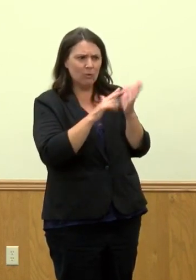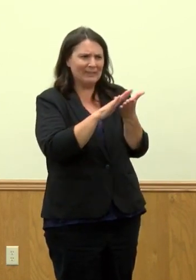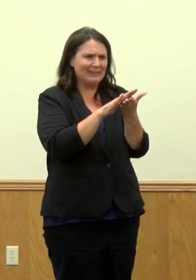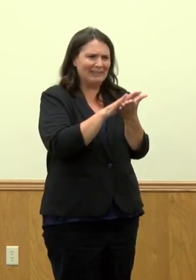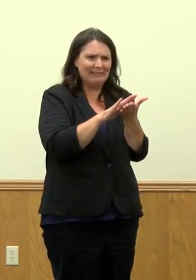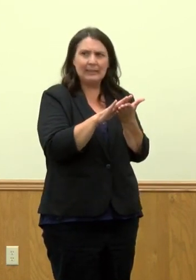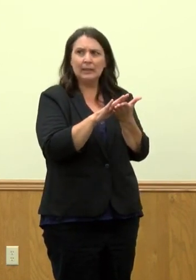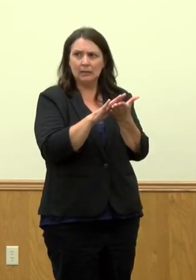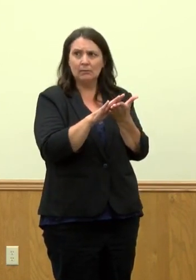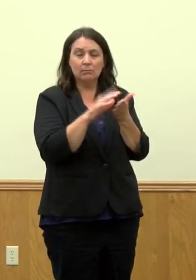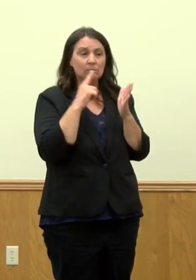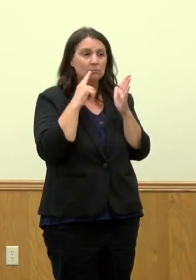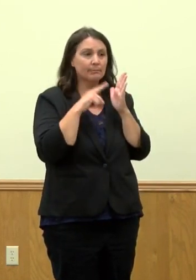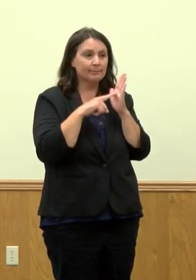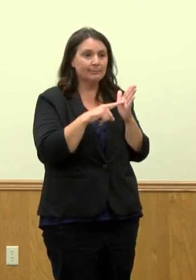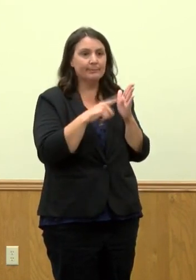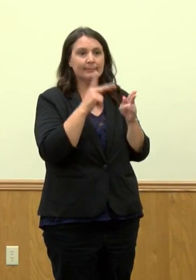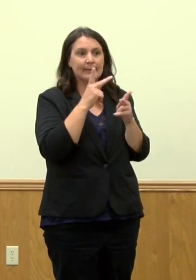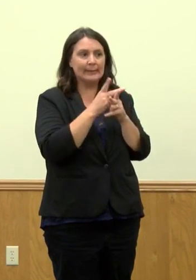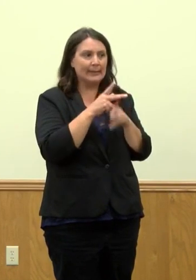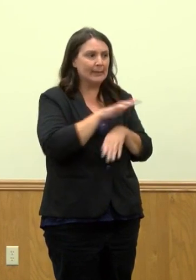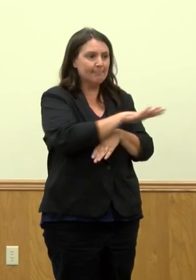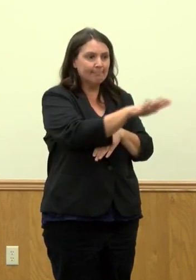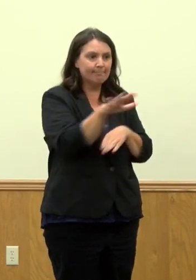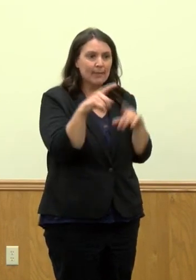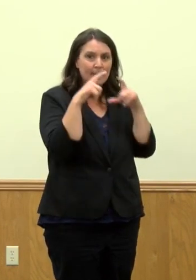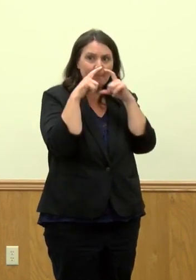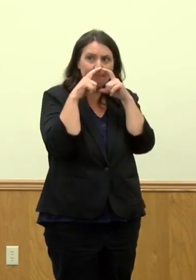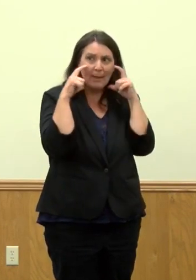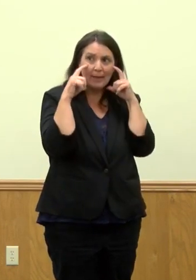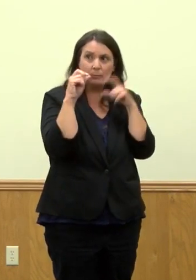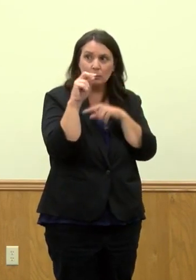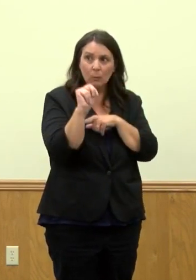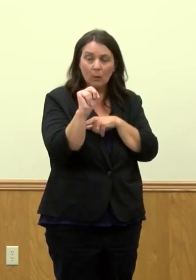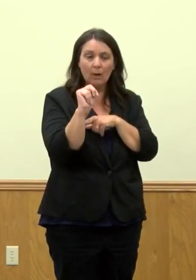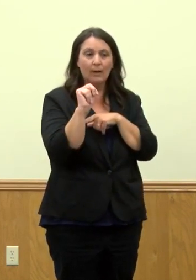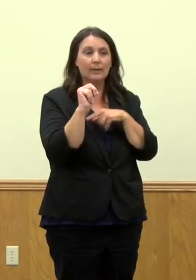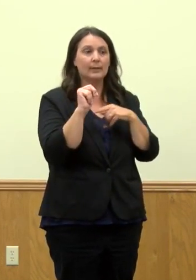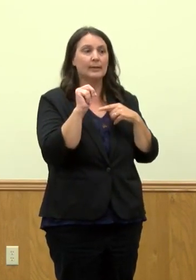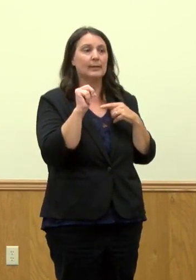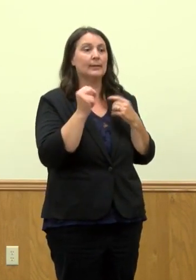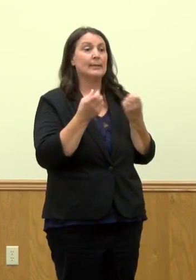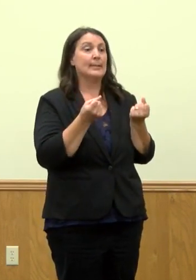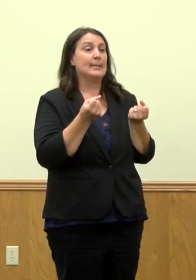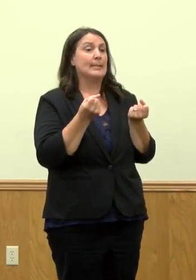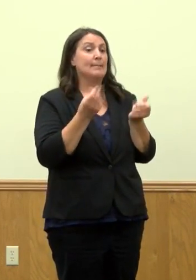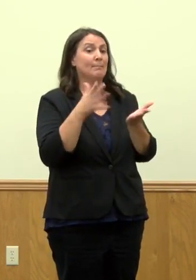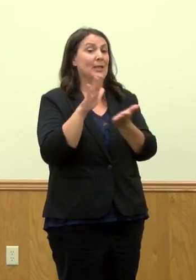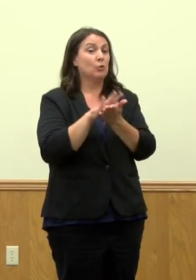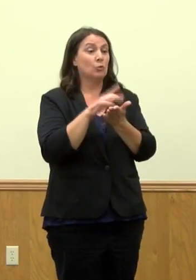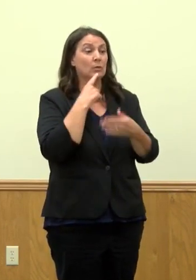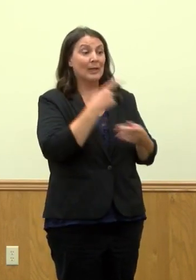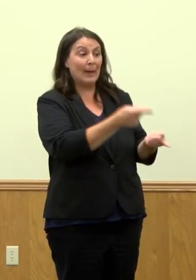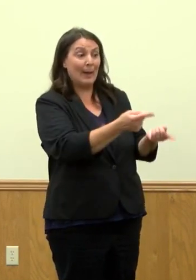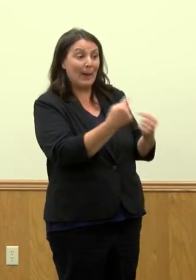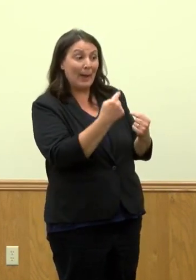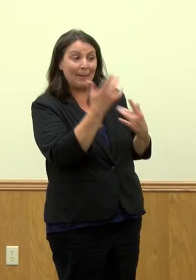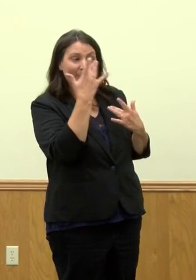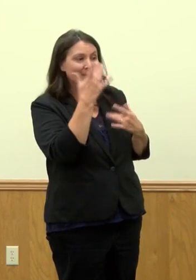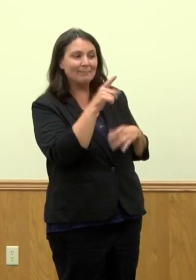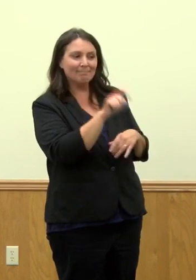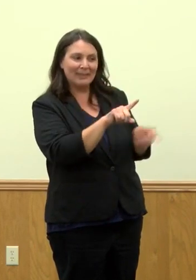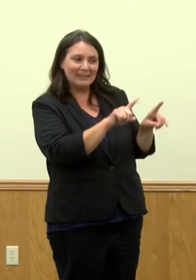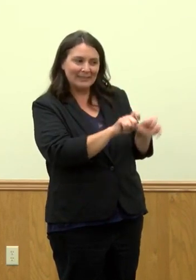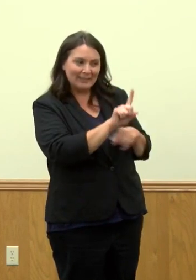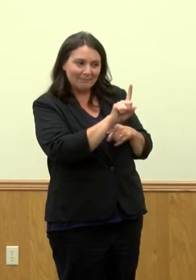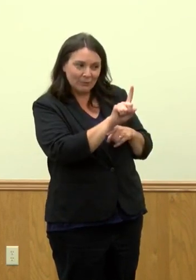classroom setting, such as universal masking. A lot of our schools have a test to stay policy. And as well as exclusion principles